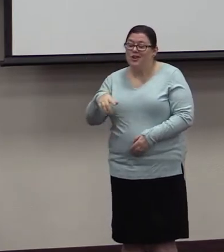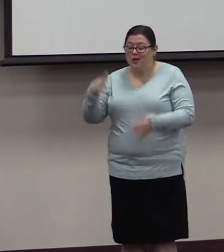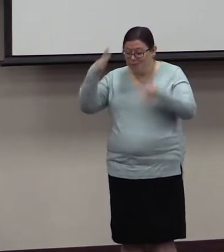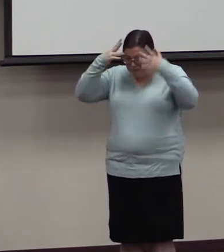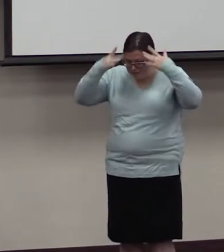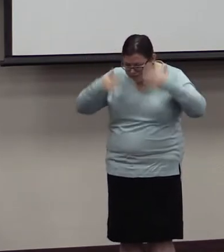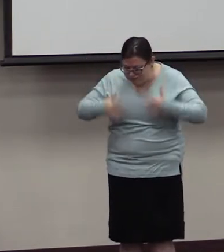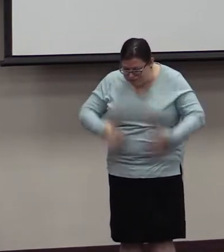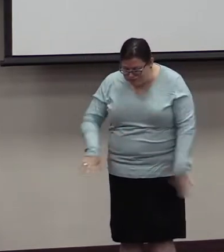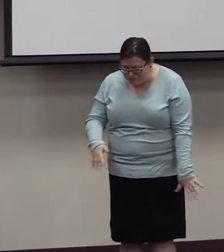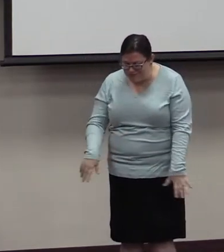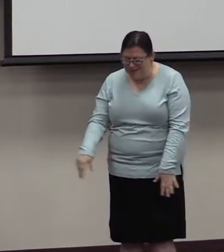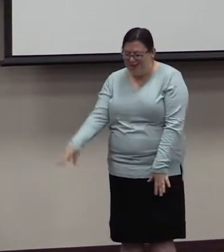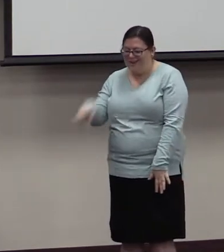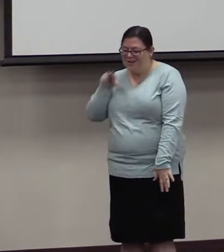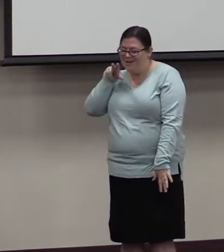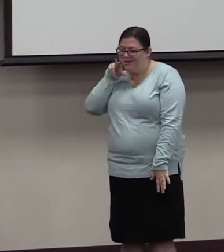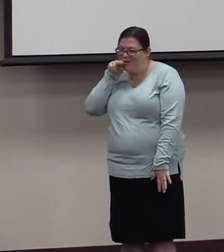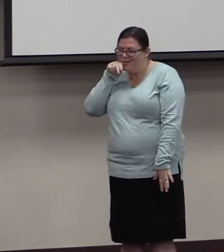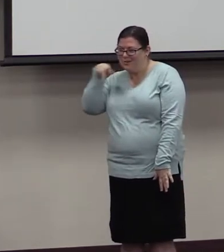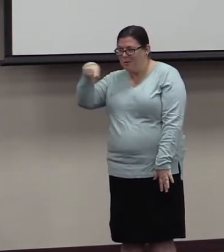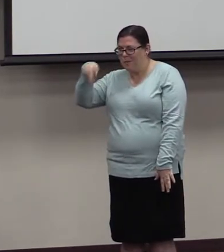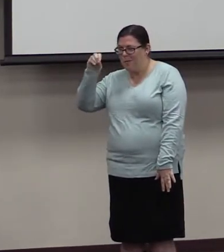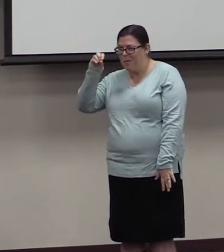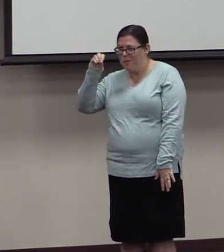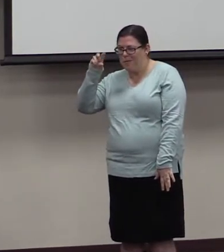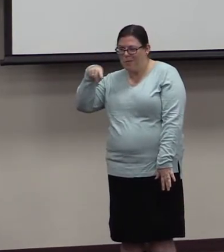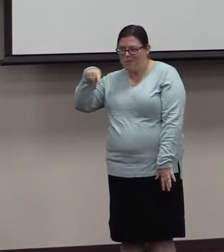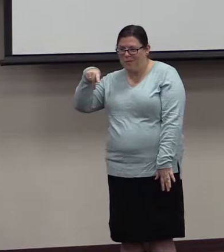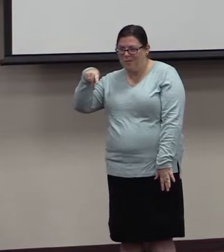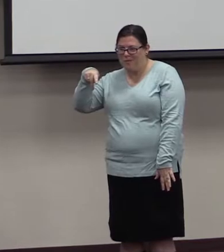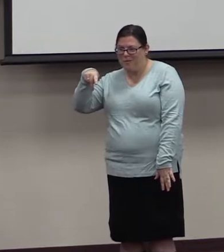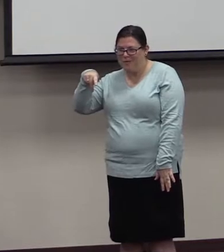And since that day, that's what my parents have called me.